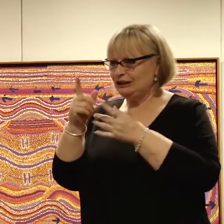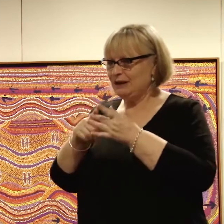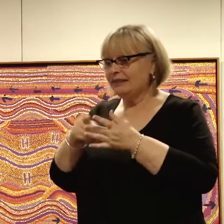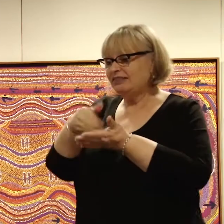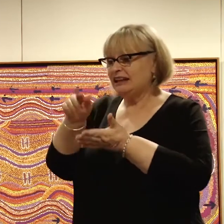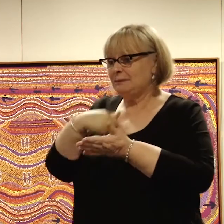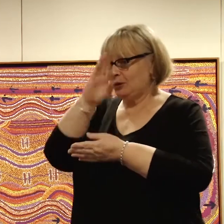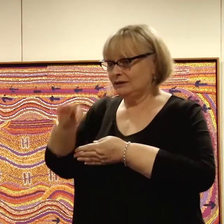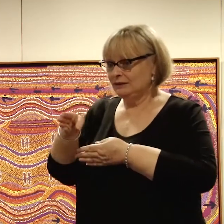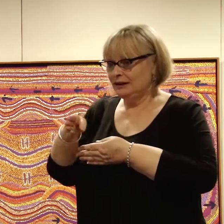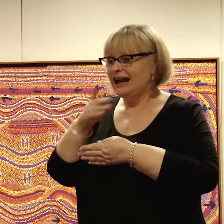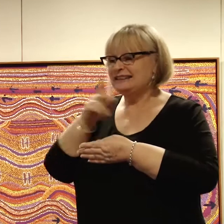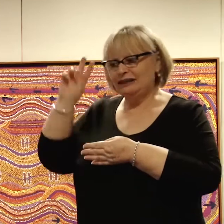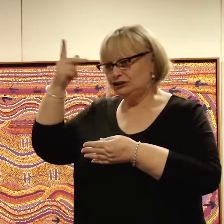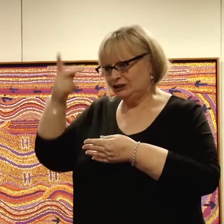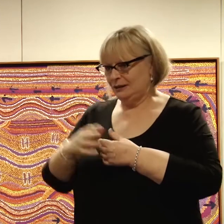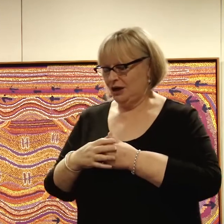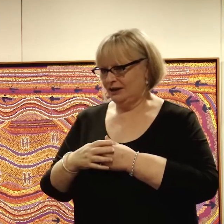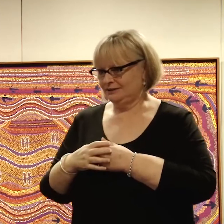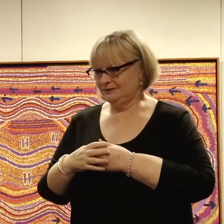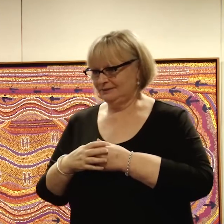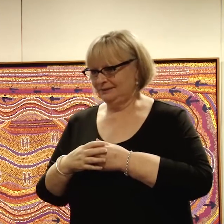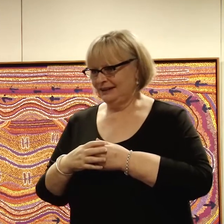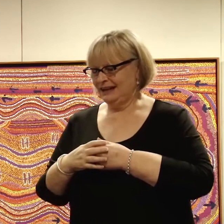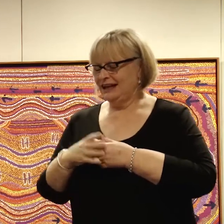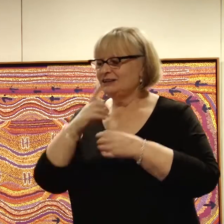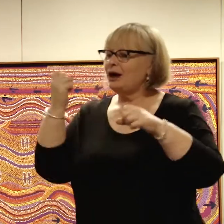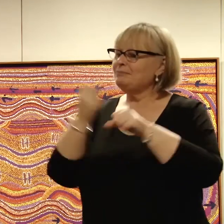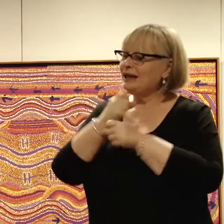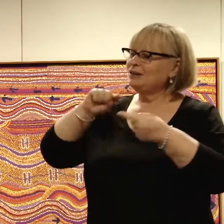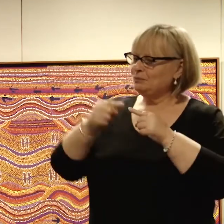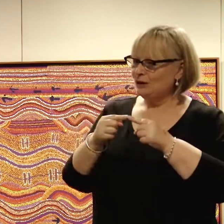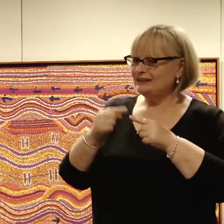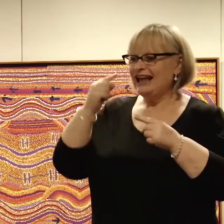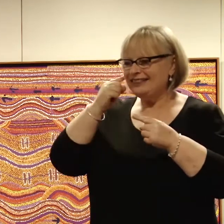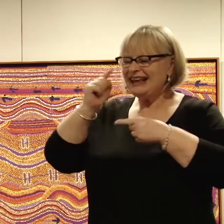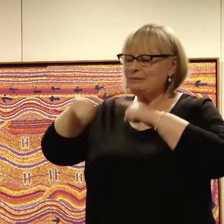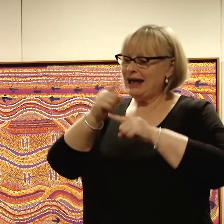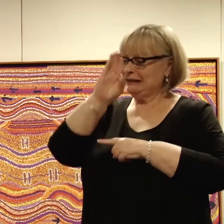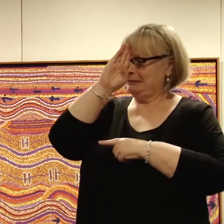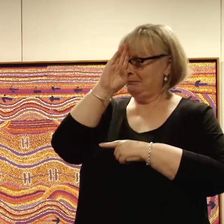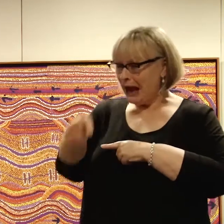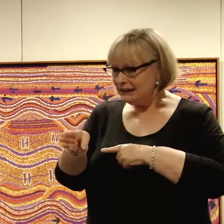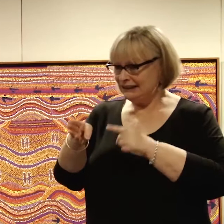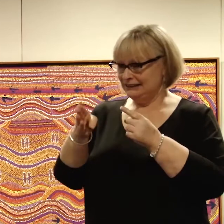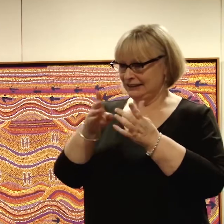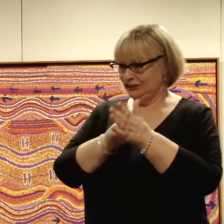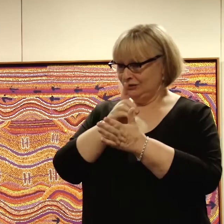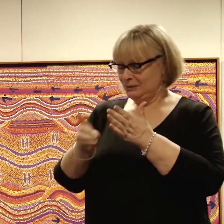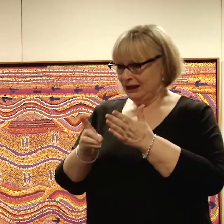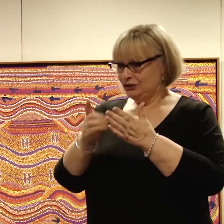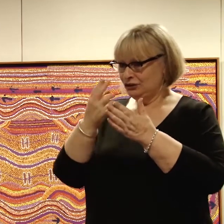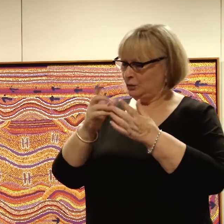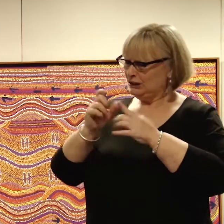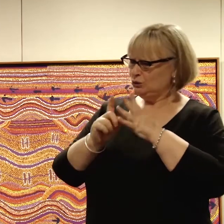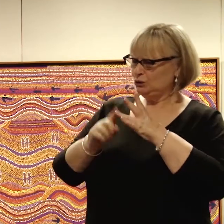me on the spot, told they'd changed their mind. Again, I make the point, think about what this blatant discrimination does to a young person's self